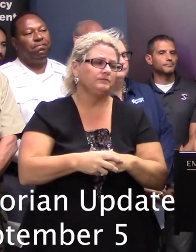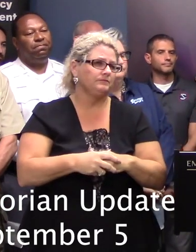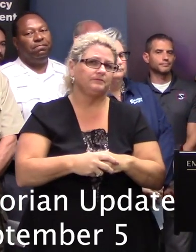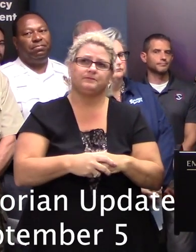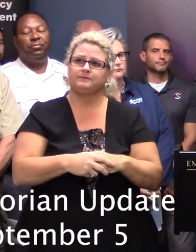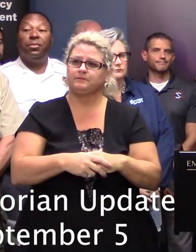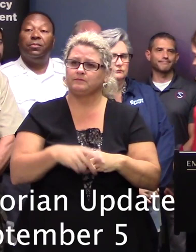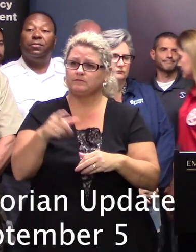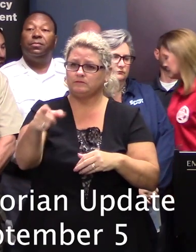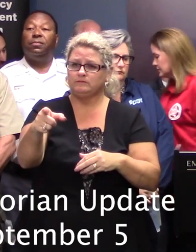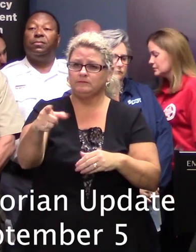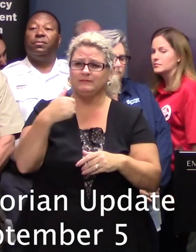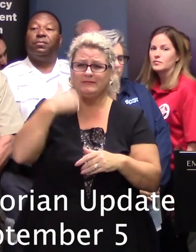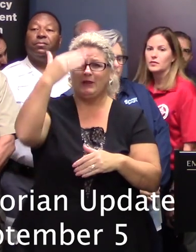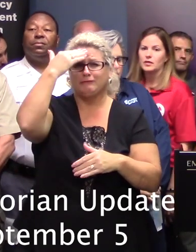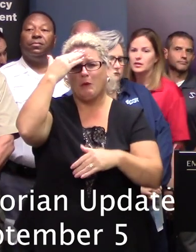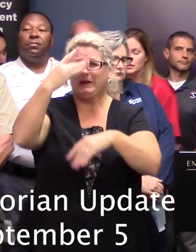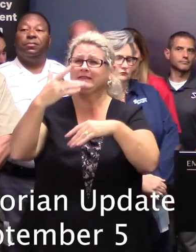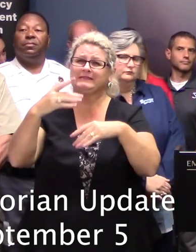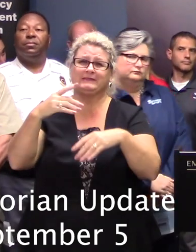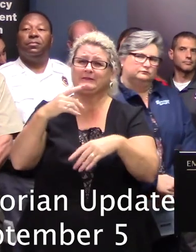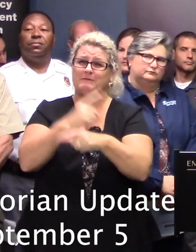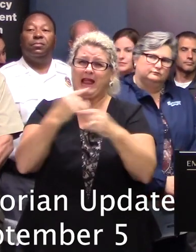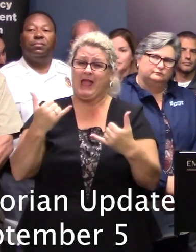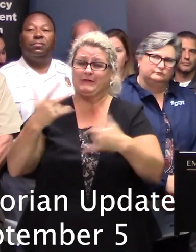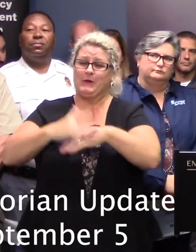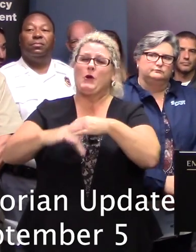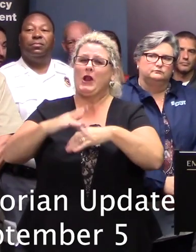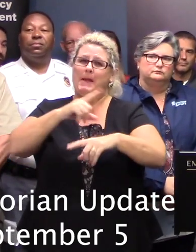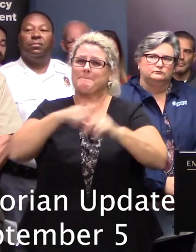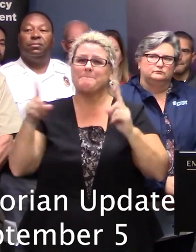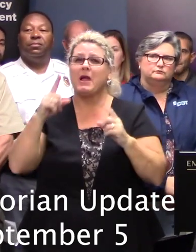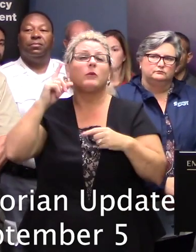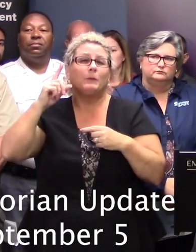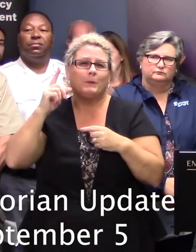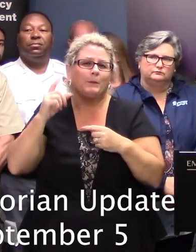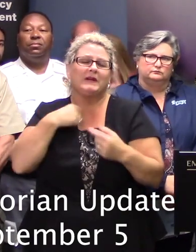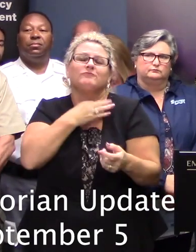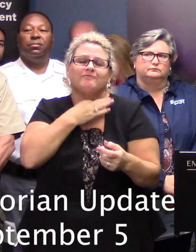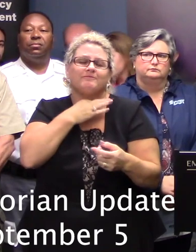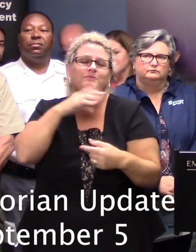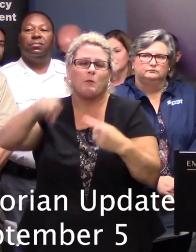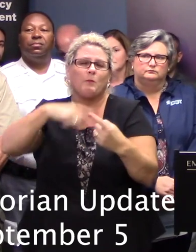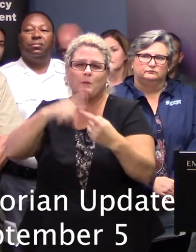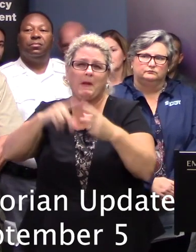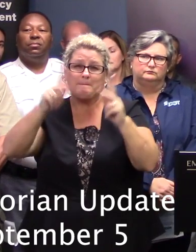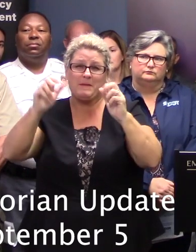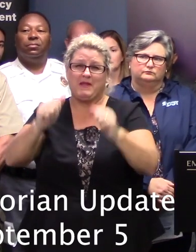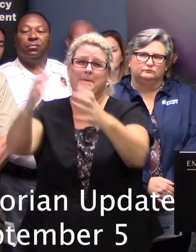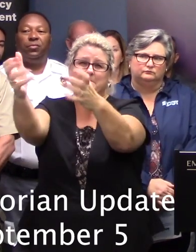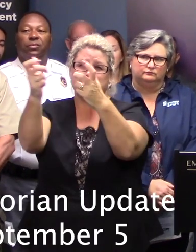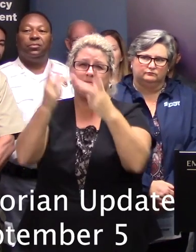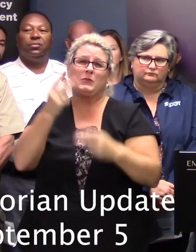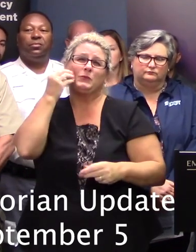I know it's early but I've to ask. So when might people be able to return any estimation